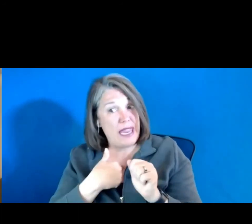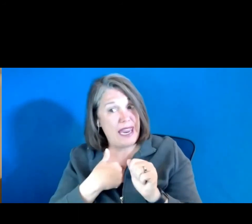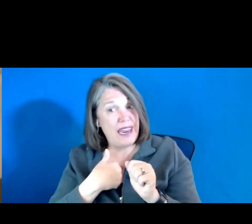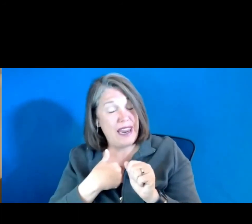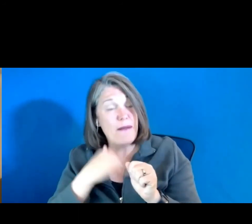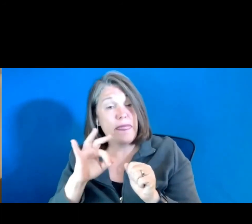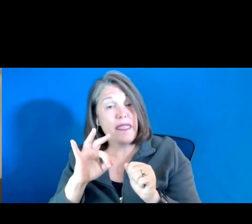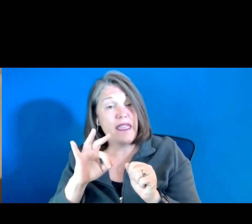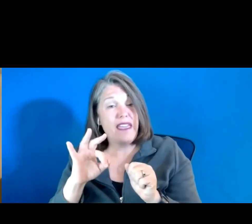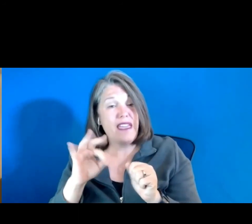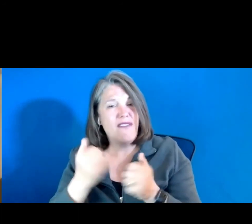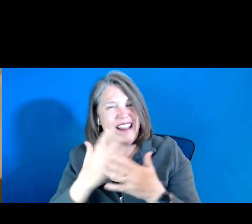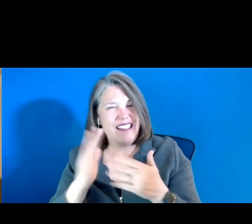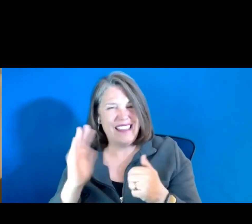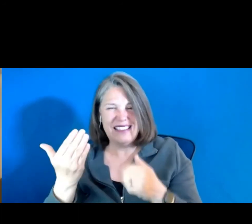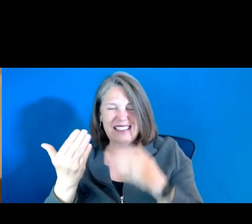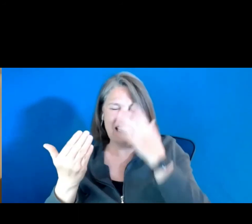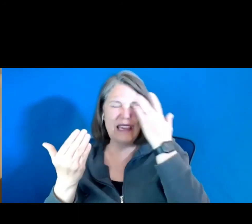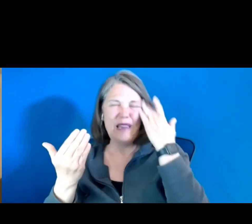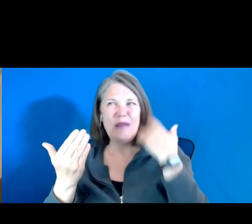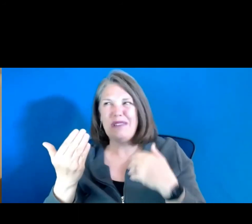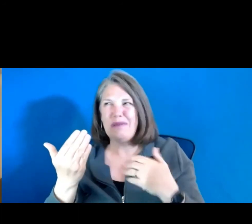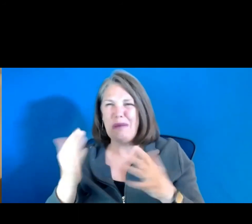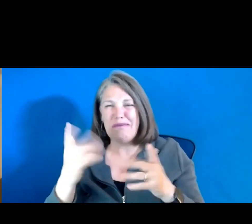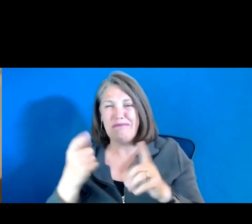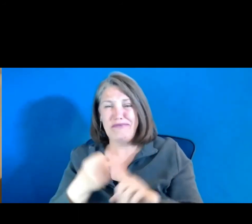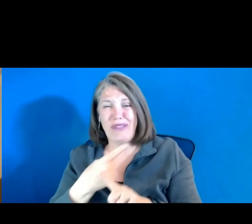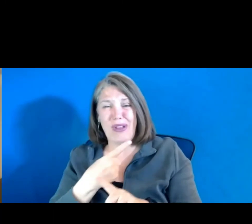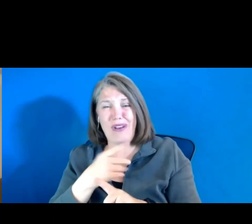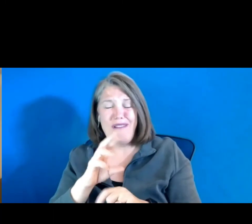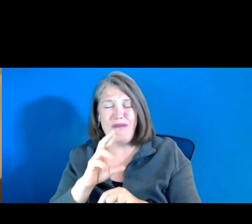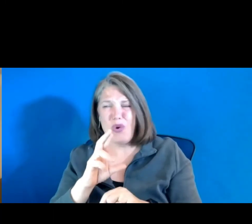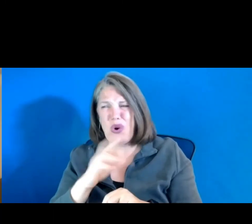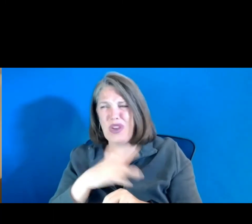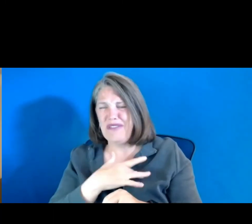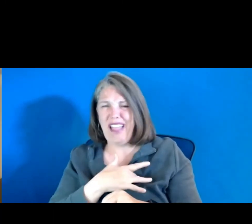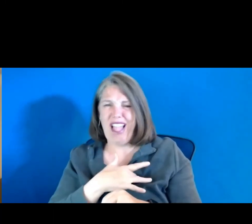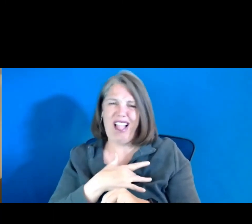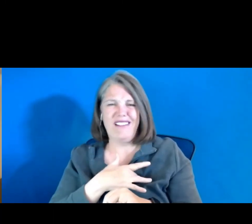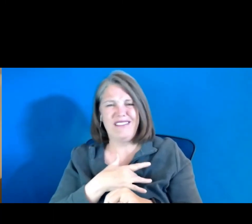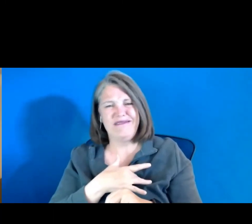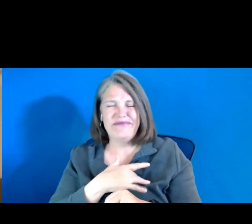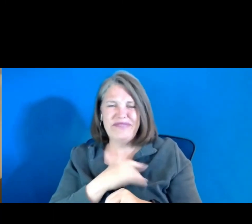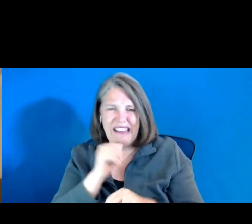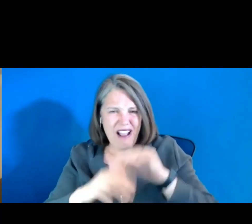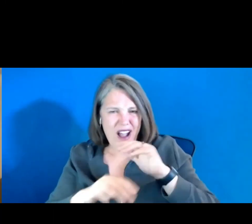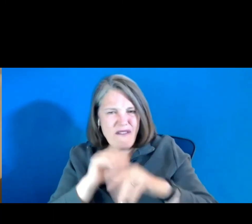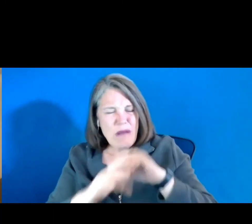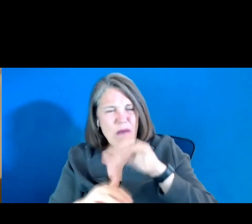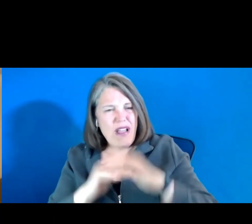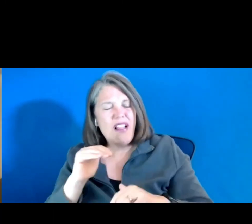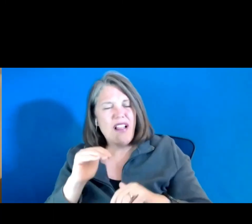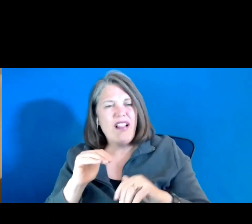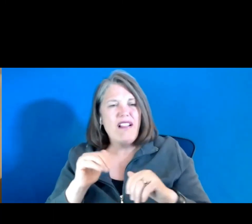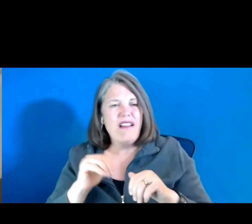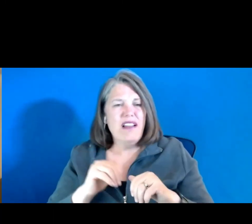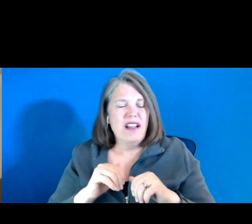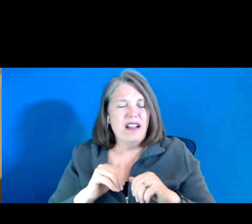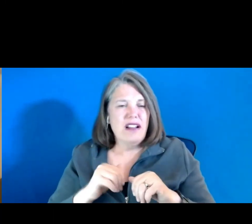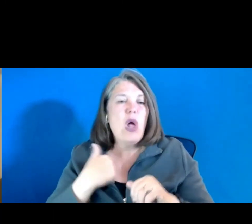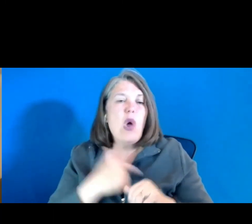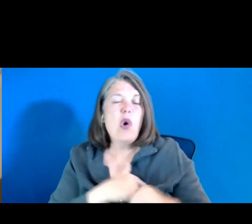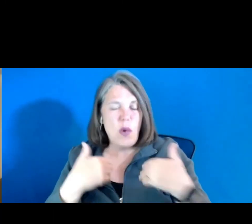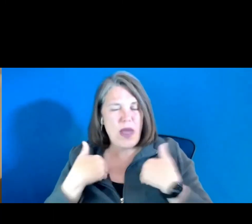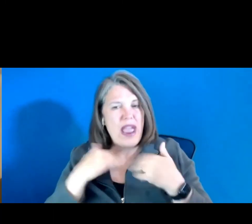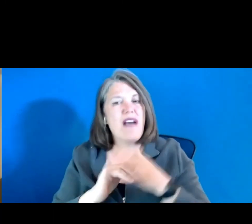if anything that seems off-center, or unwelcoming, or just uncomfortable, should happen, we have that